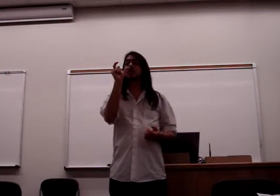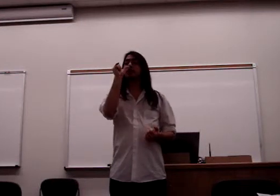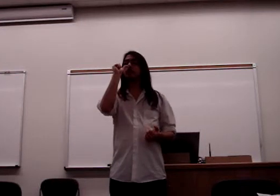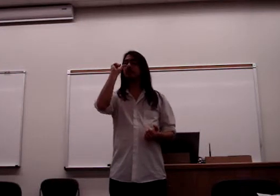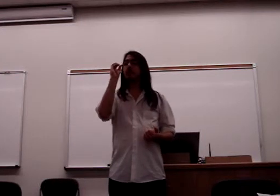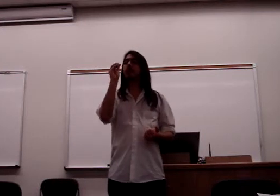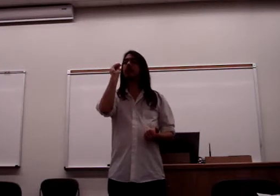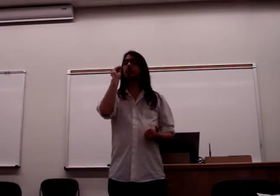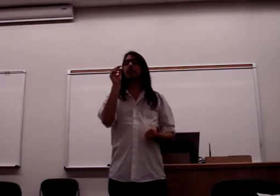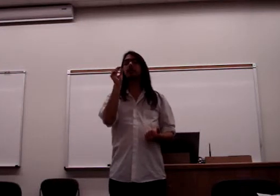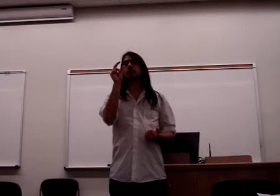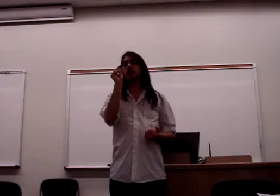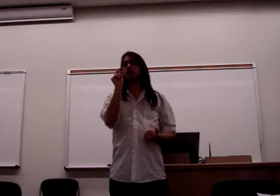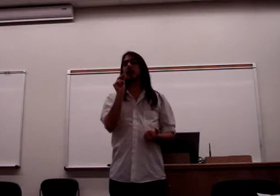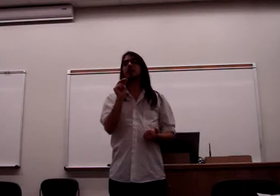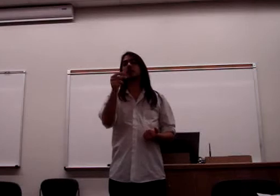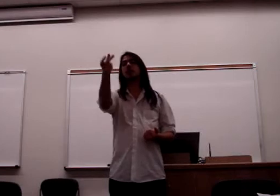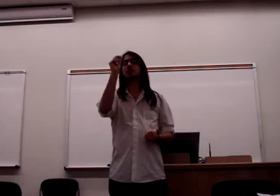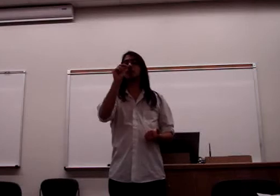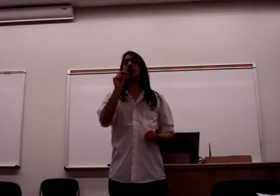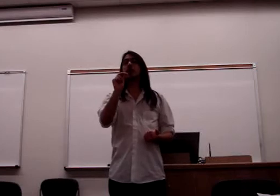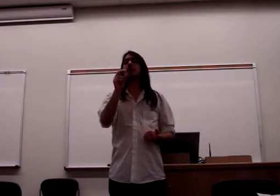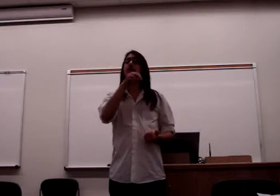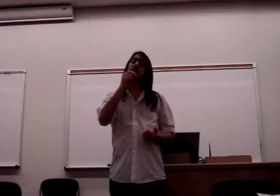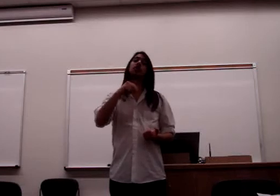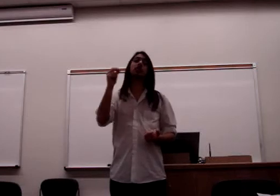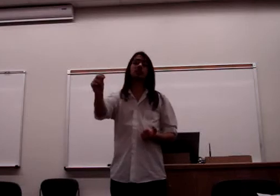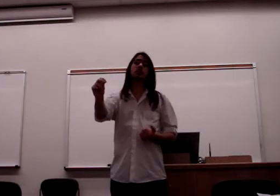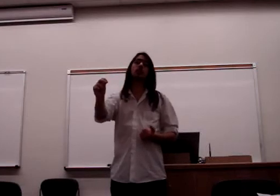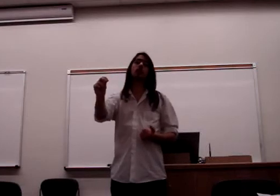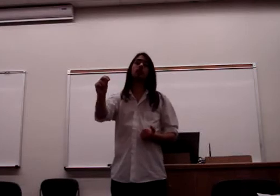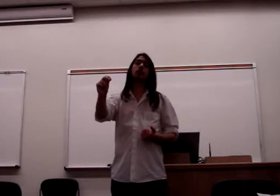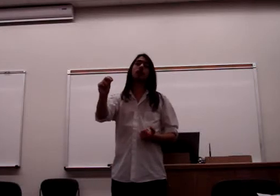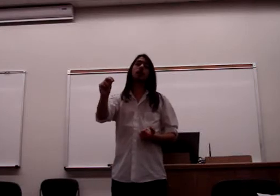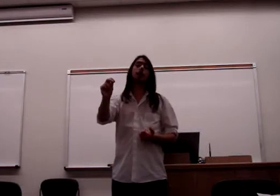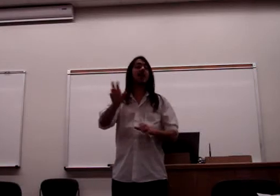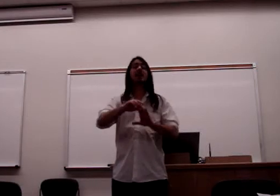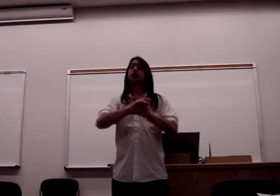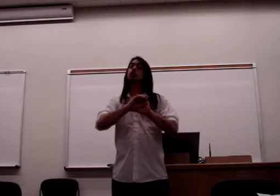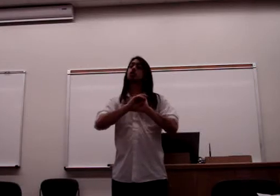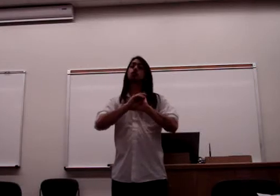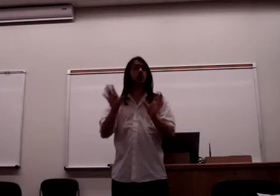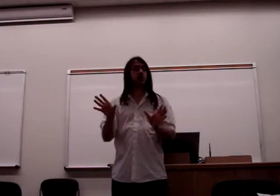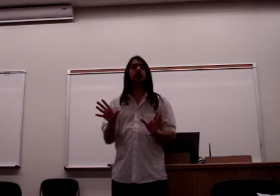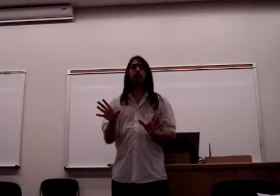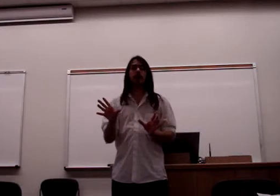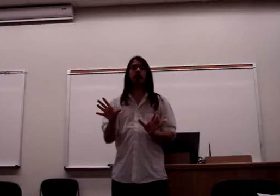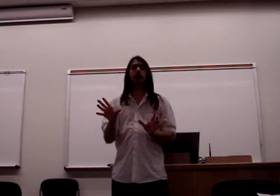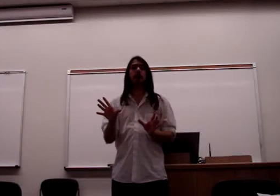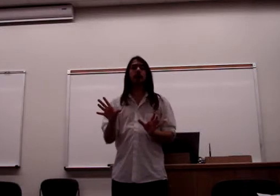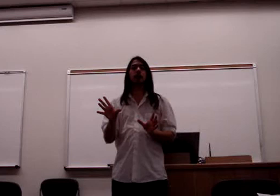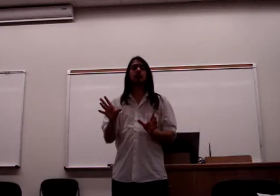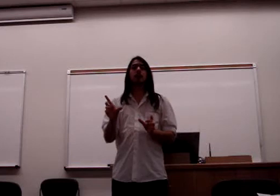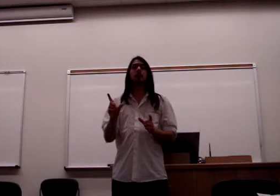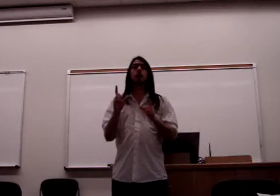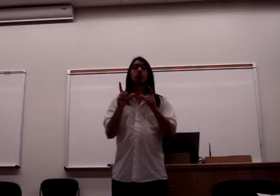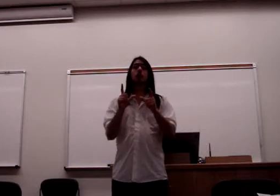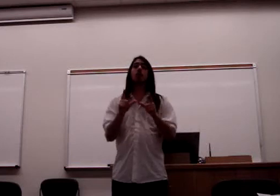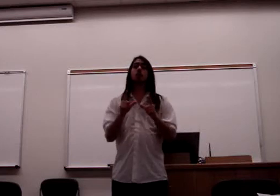very collective political action is embodied in a single individual. But that's extraordinarily rare. The real question